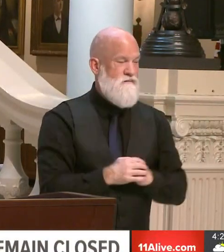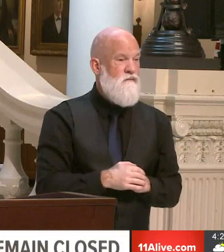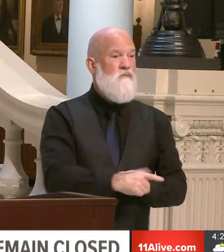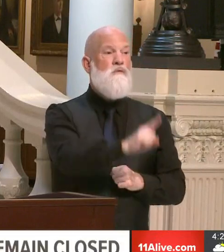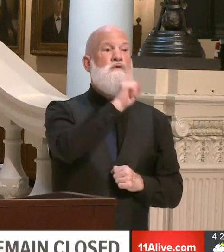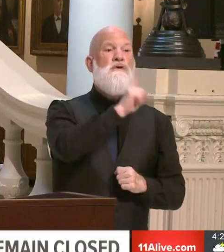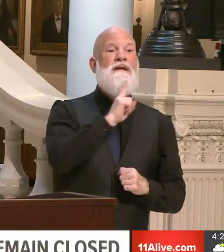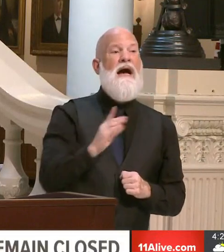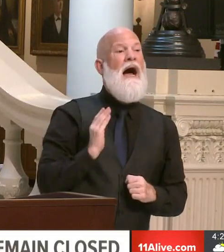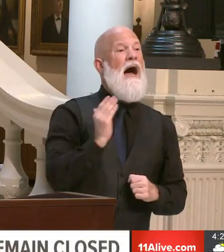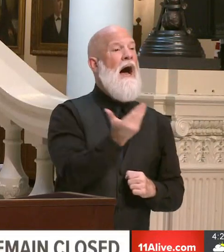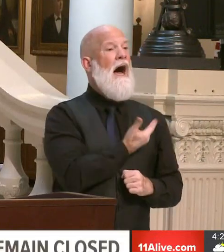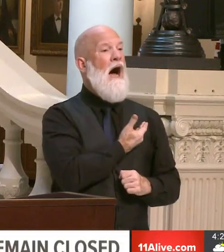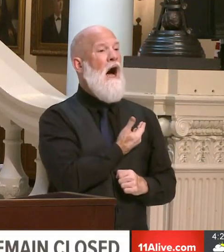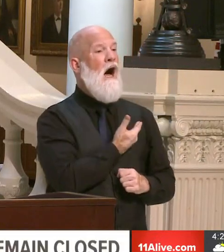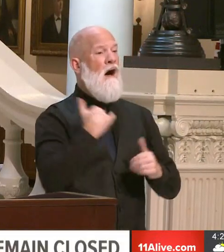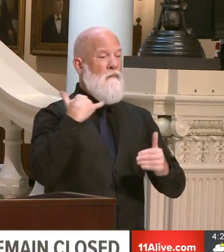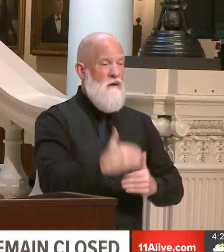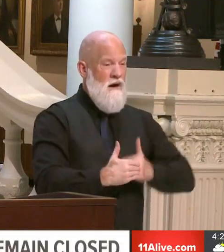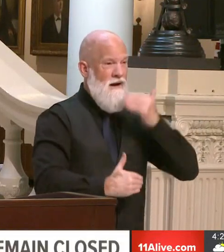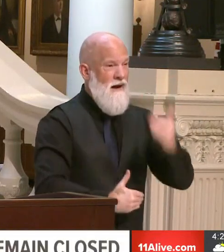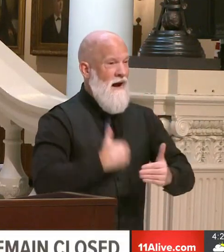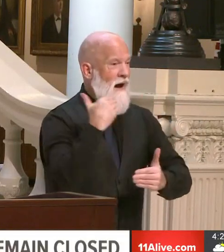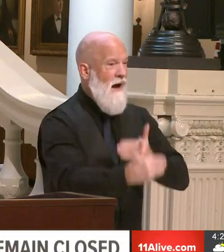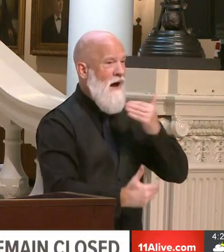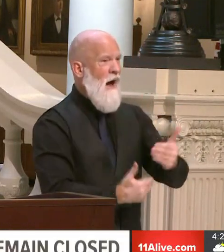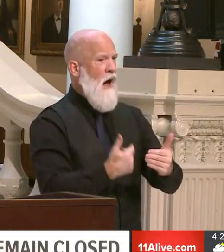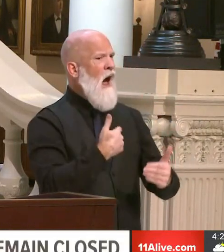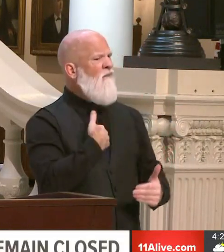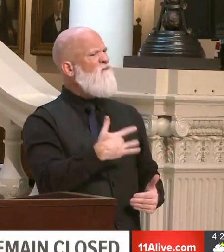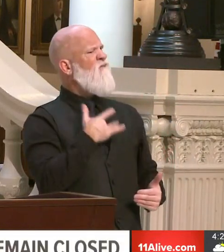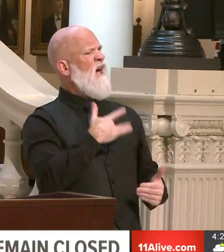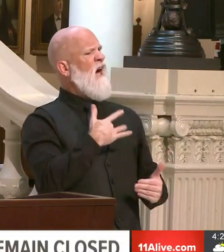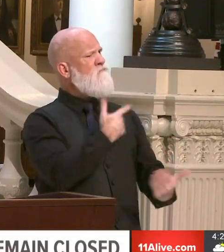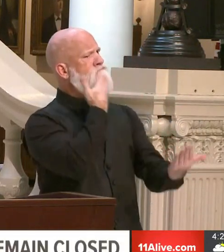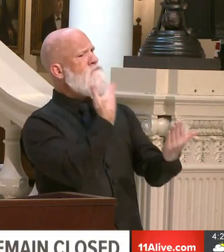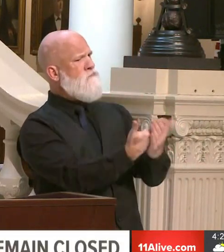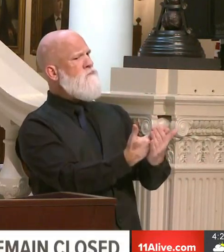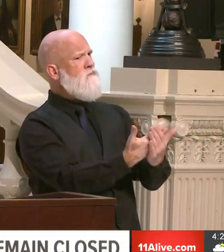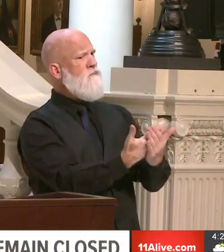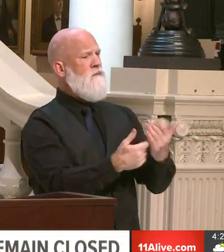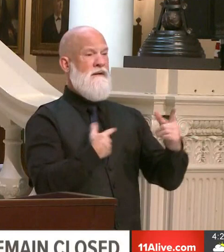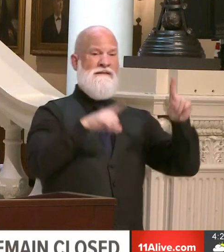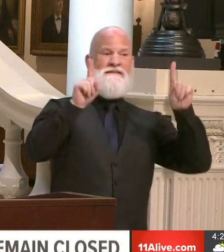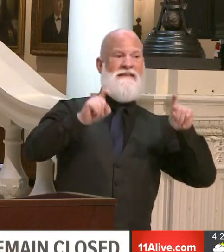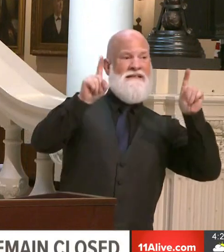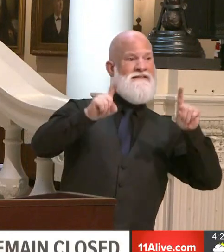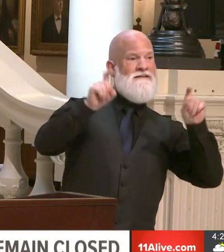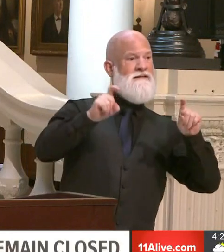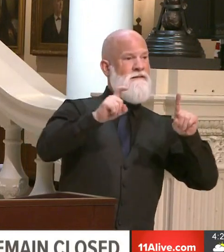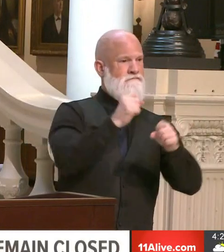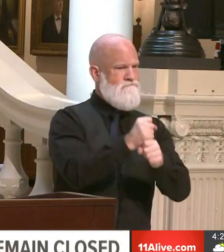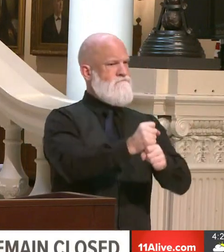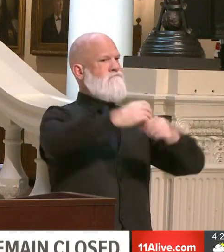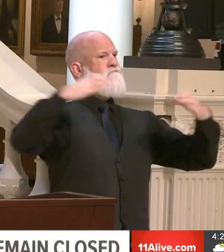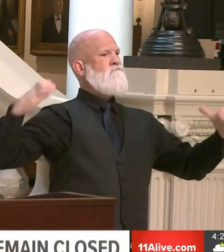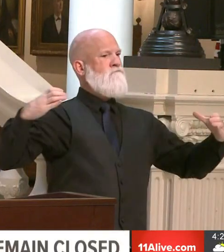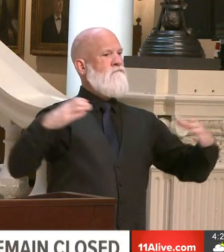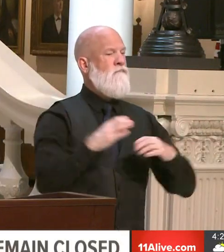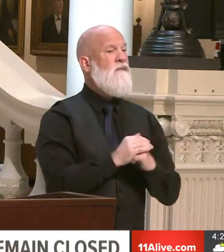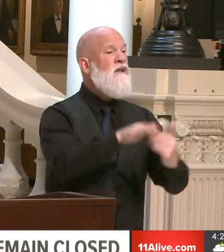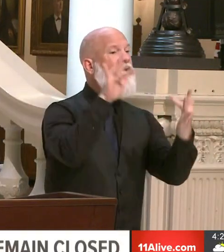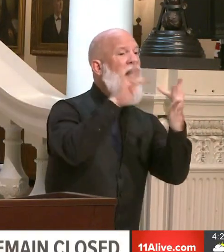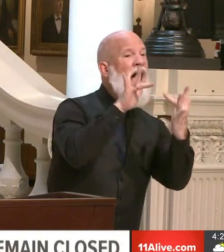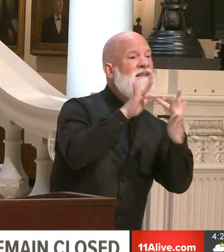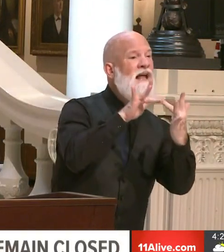with the testing that we're doing, with the contact tracing and and literally just the teams that we have